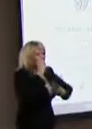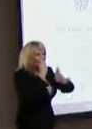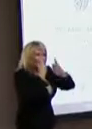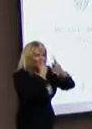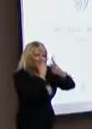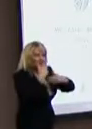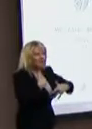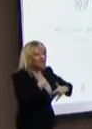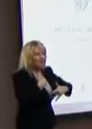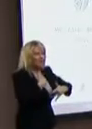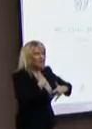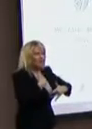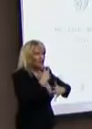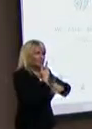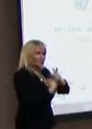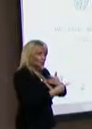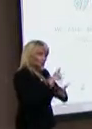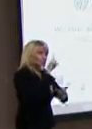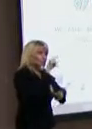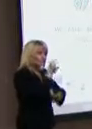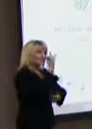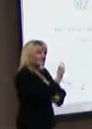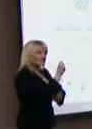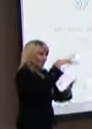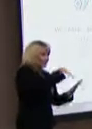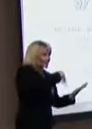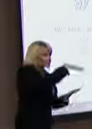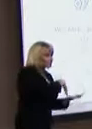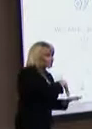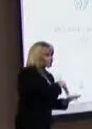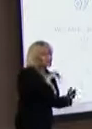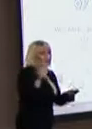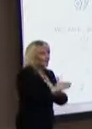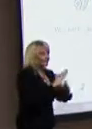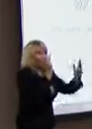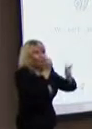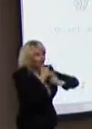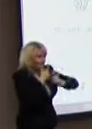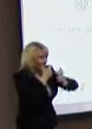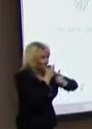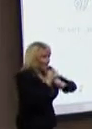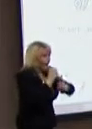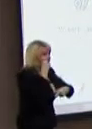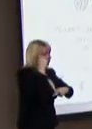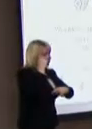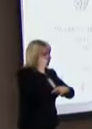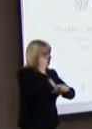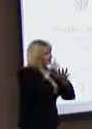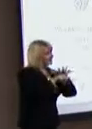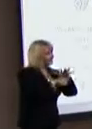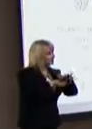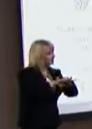He said, there are only 27 pages. And everybody laughed. And then he read